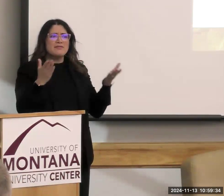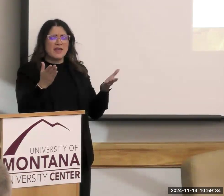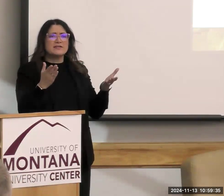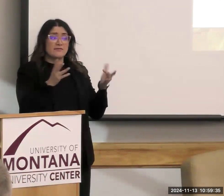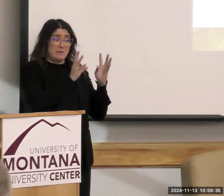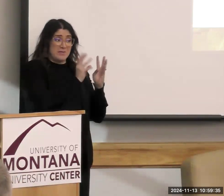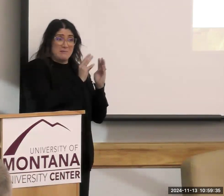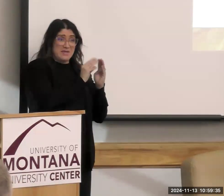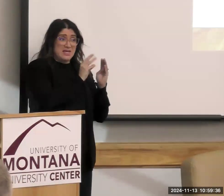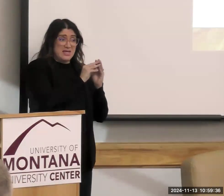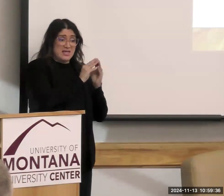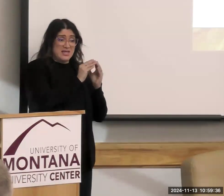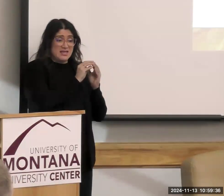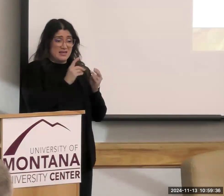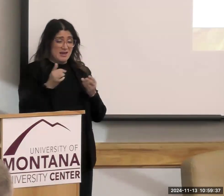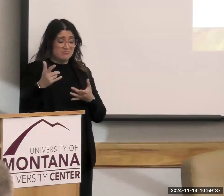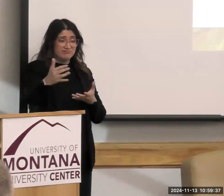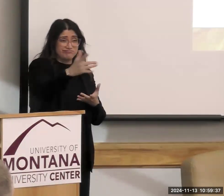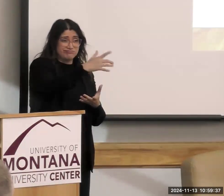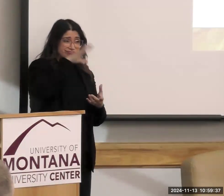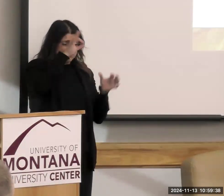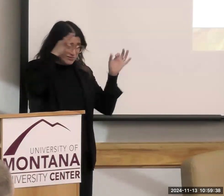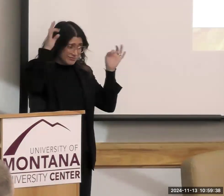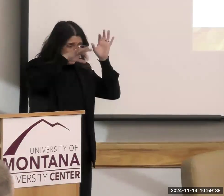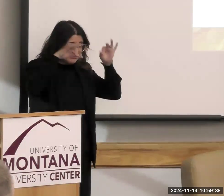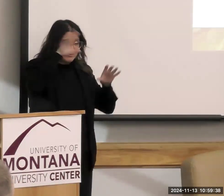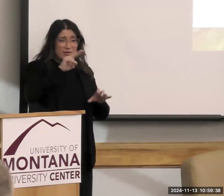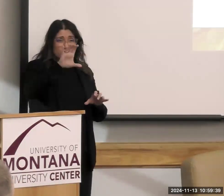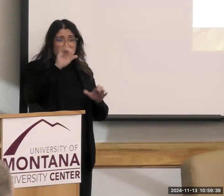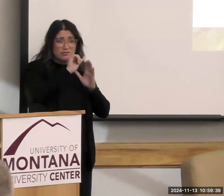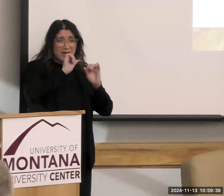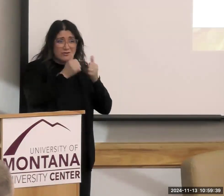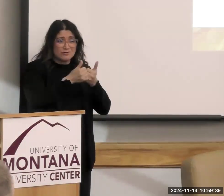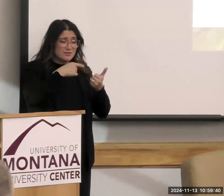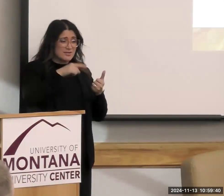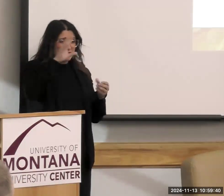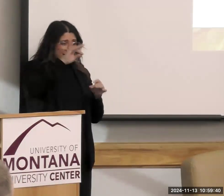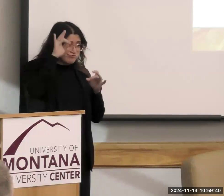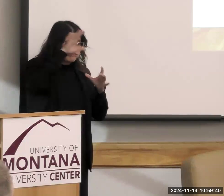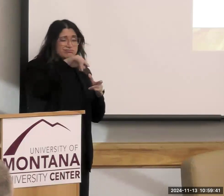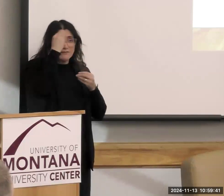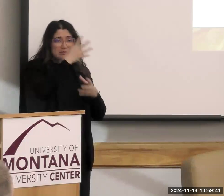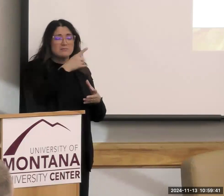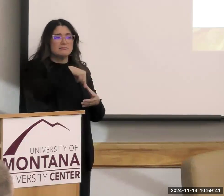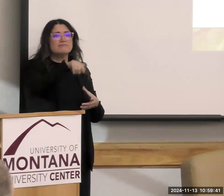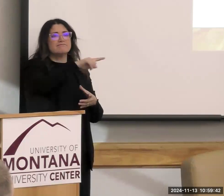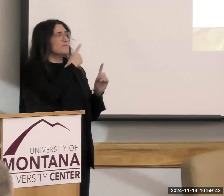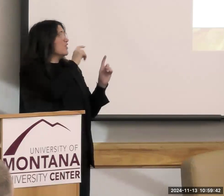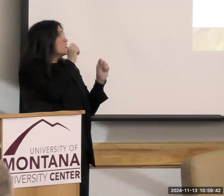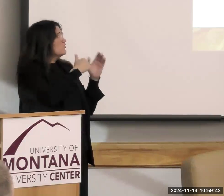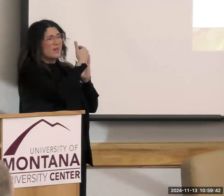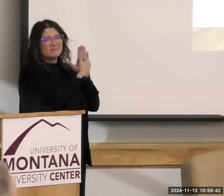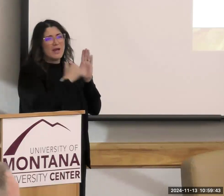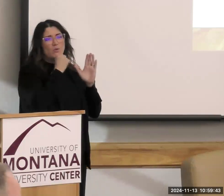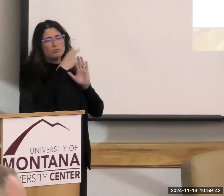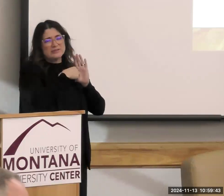meeting from those 200 agencies that were represented at the conference. And you can read through the list. I won't